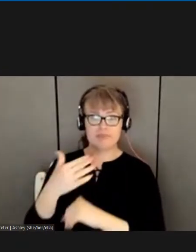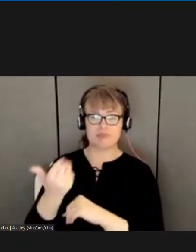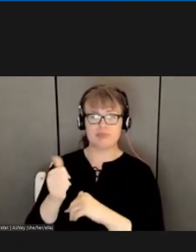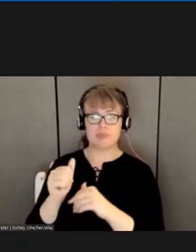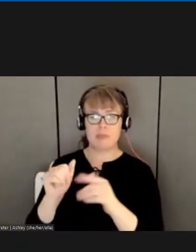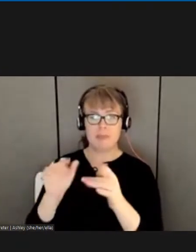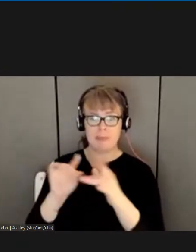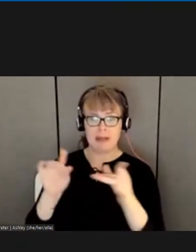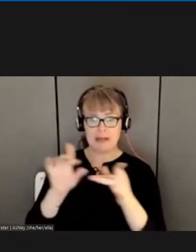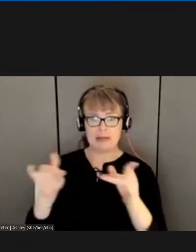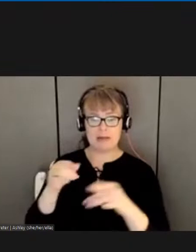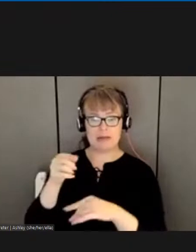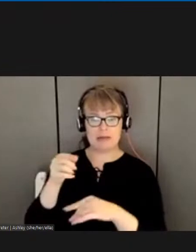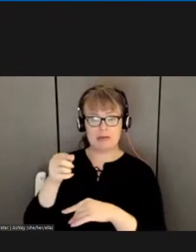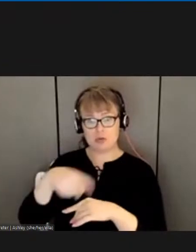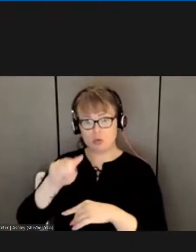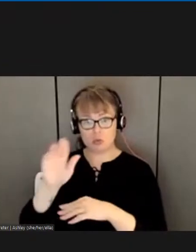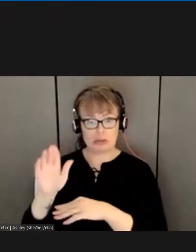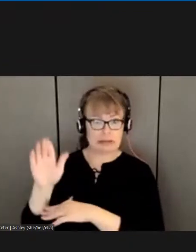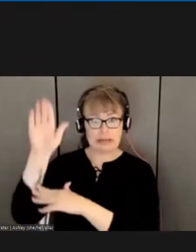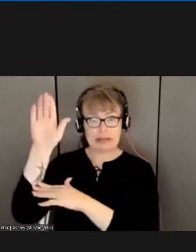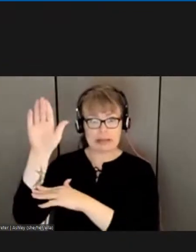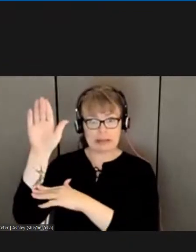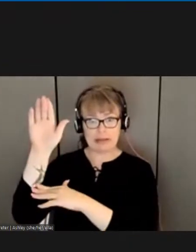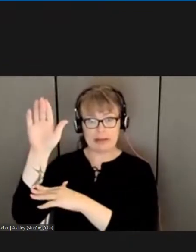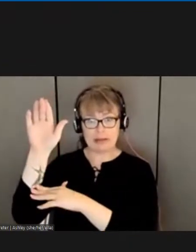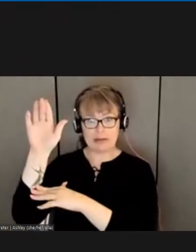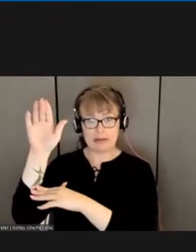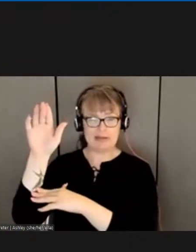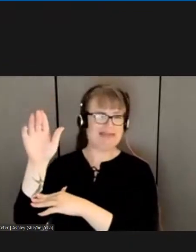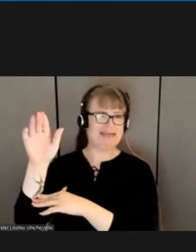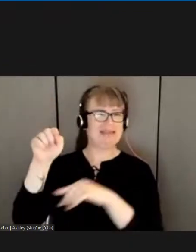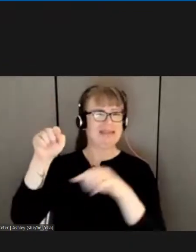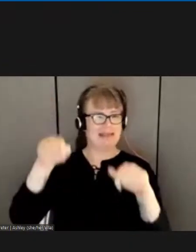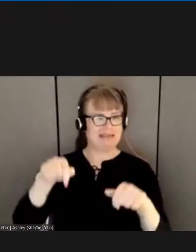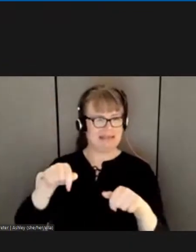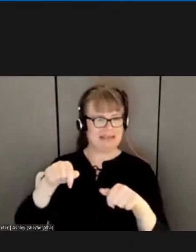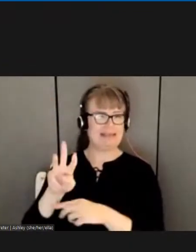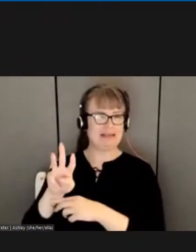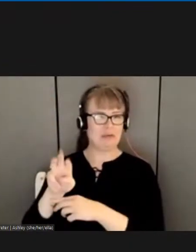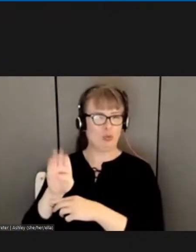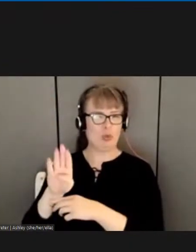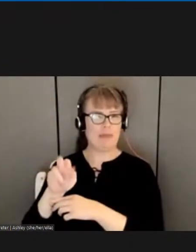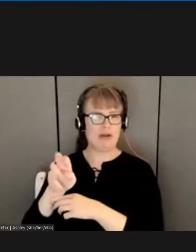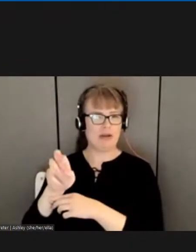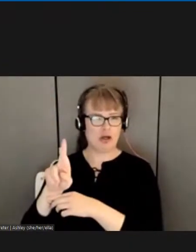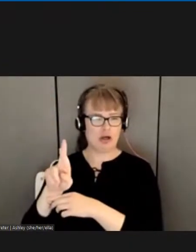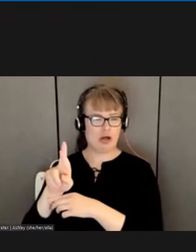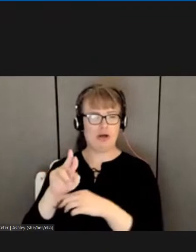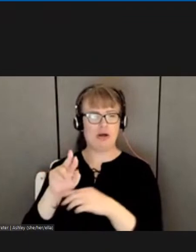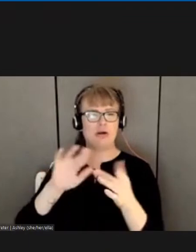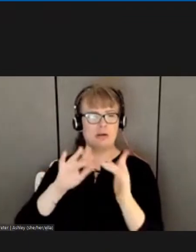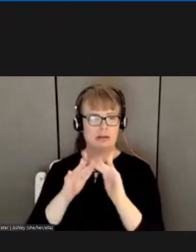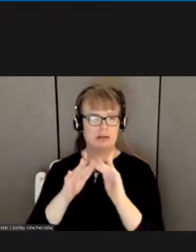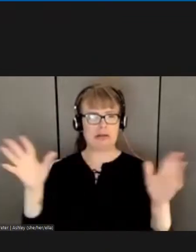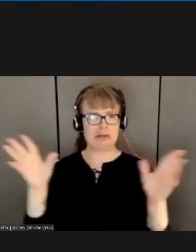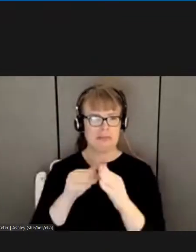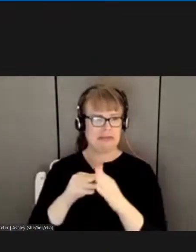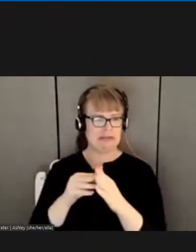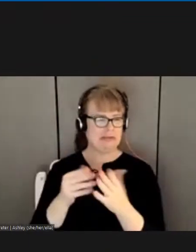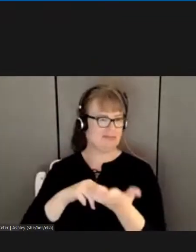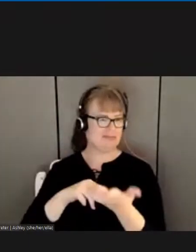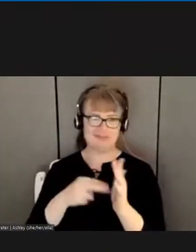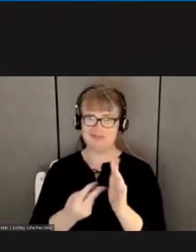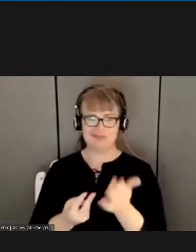in a webinar and raise hands are not recognized during this webinar. If you have something you need to impart to